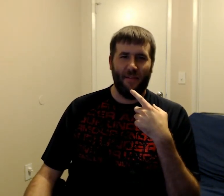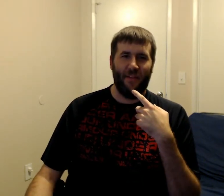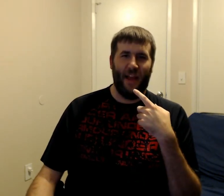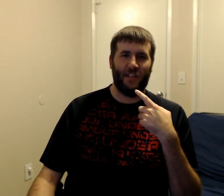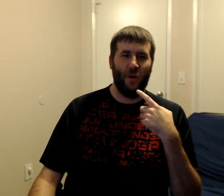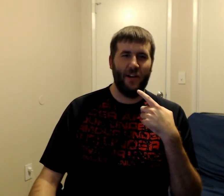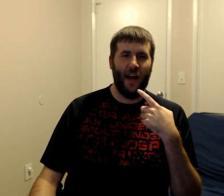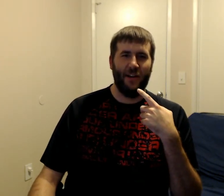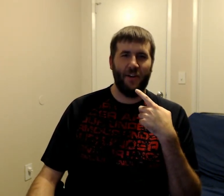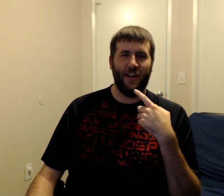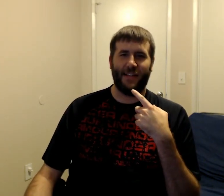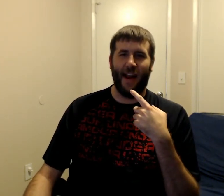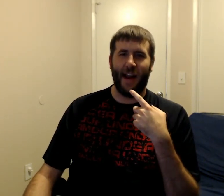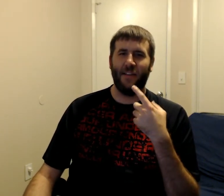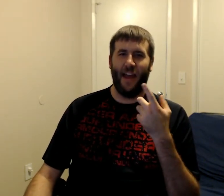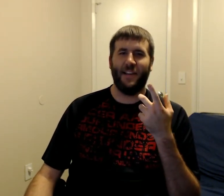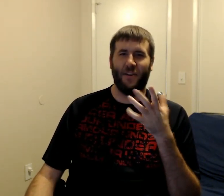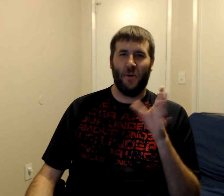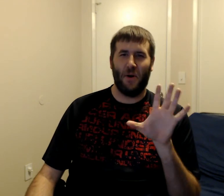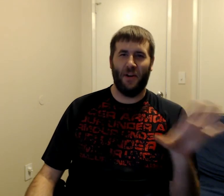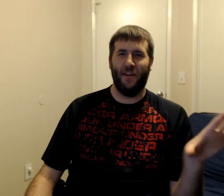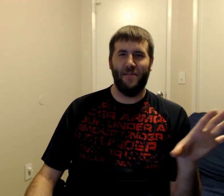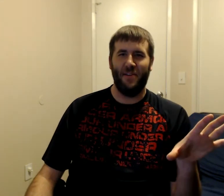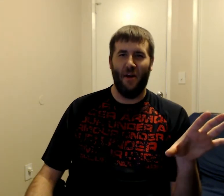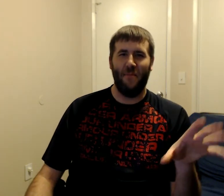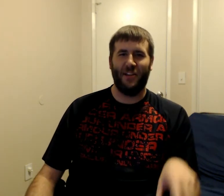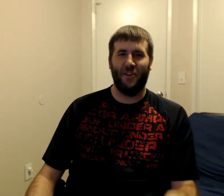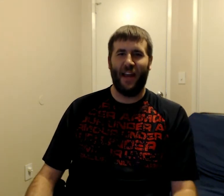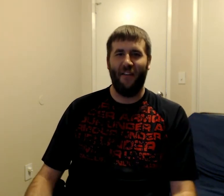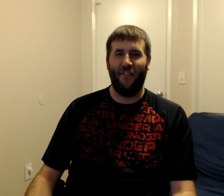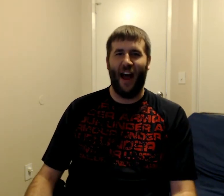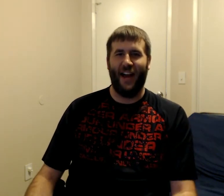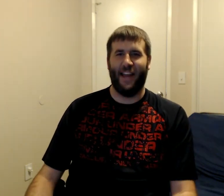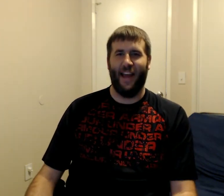That's what you gotta do. You gotta take out the legs in order to make sure you can't fly again.